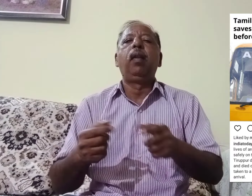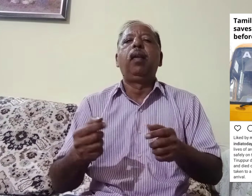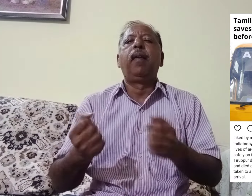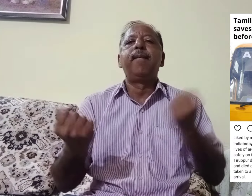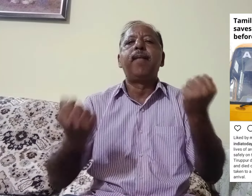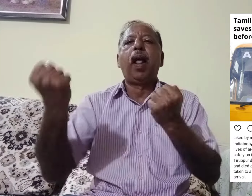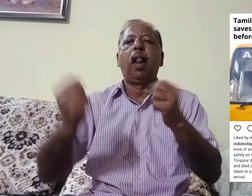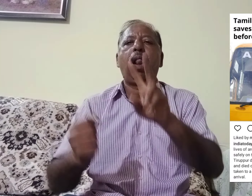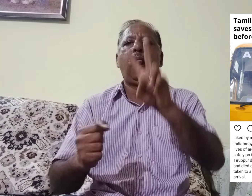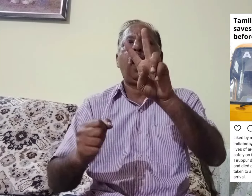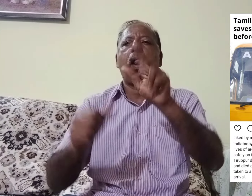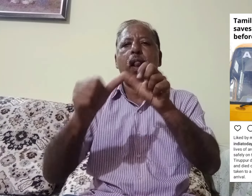yeah